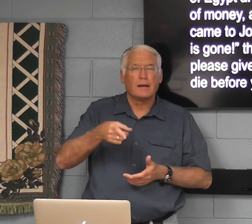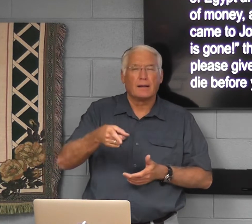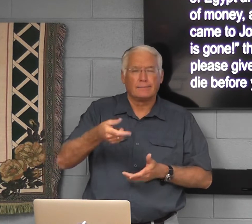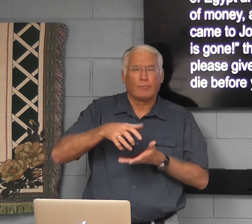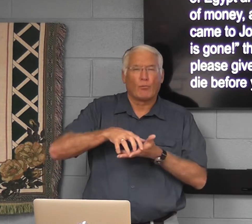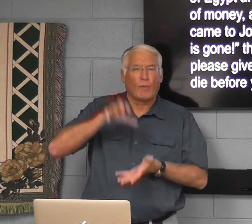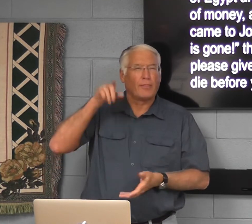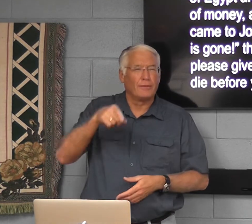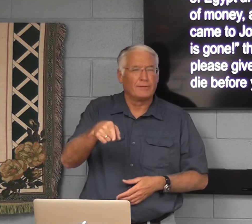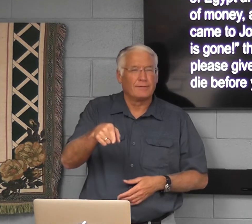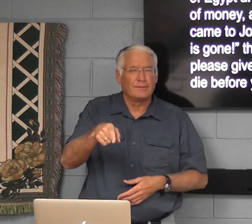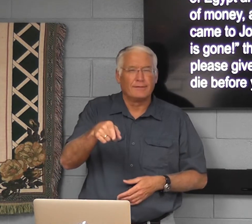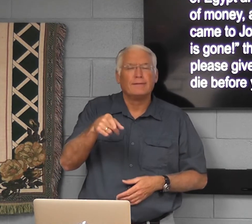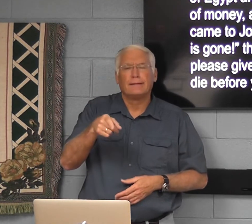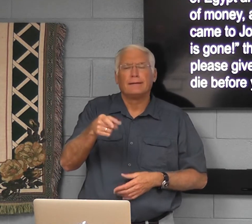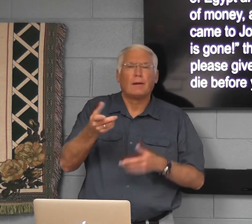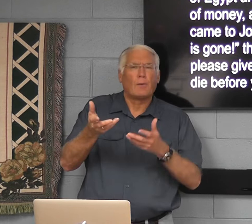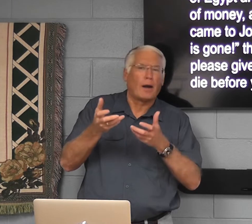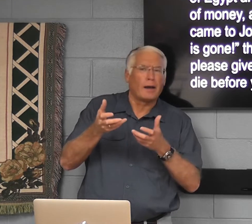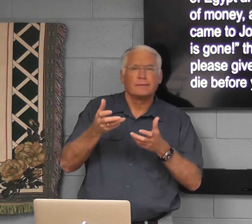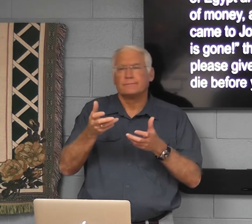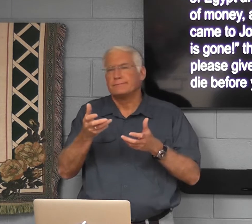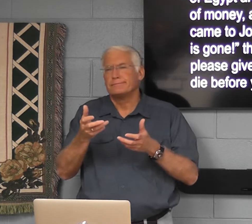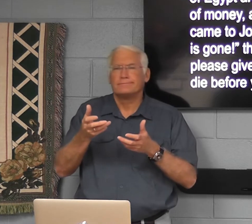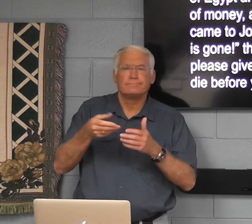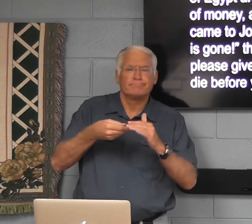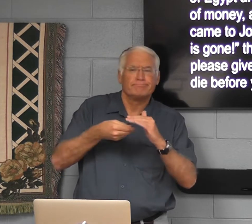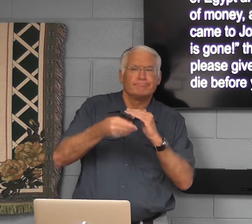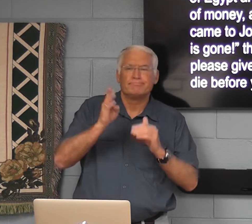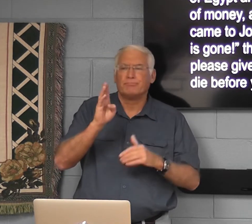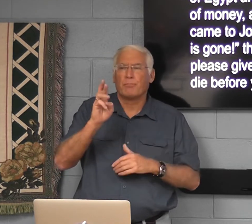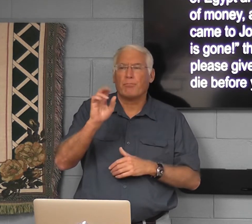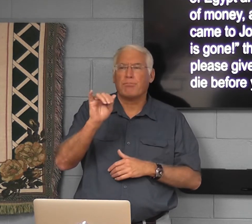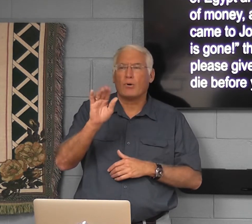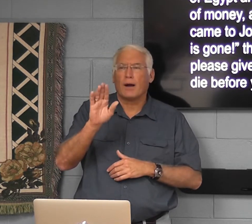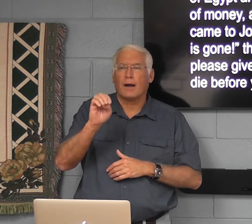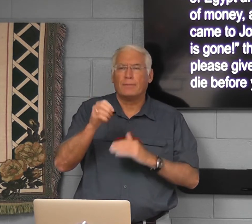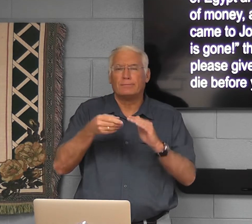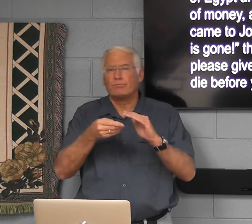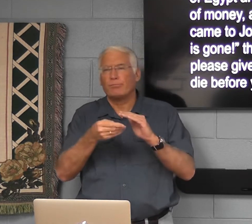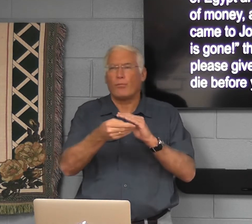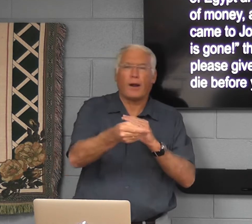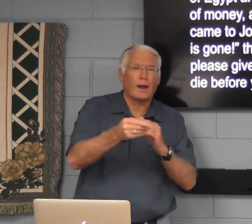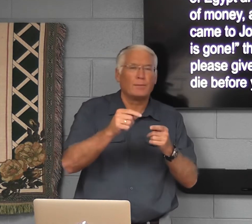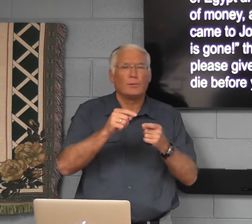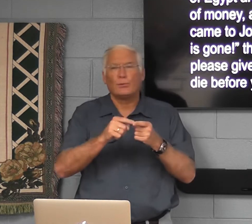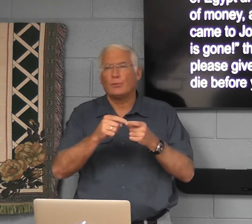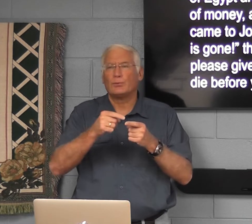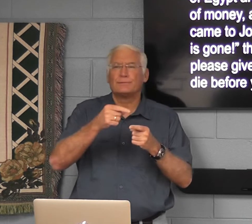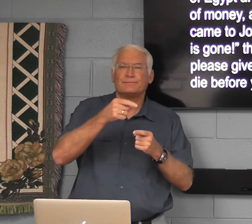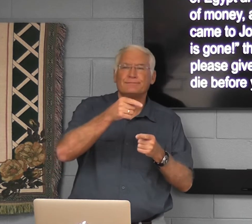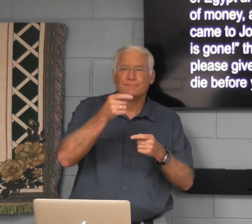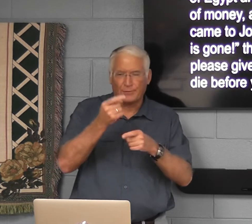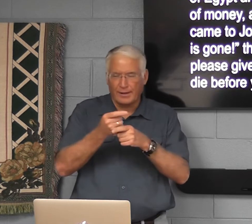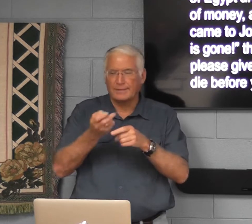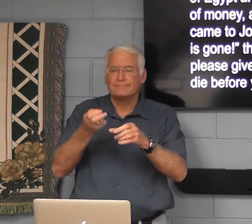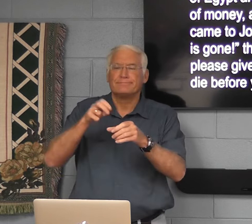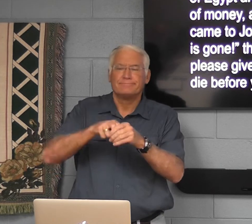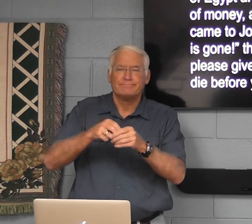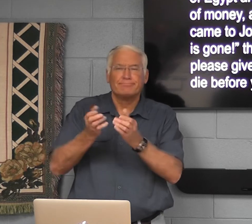you know, there was a man that was very rich. He wanted to try to bribe the